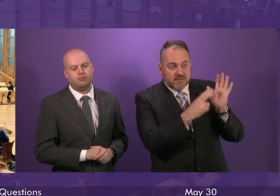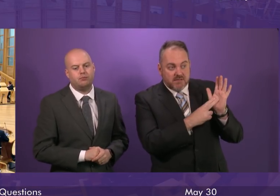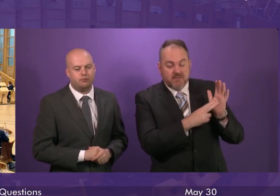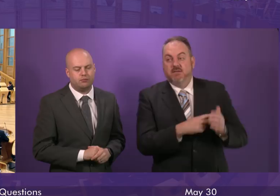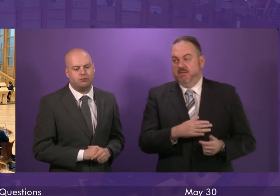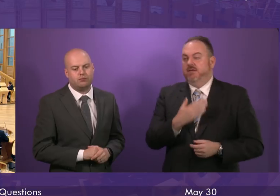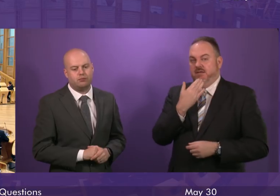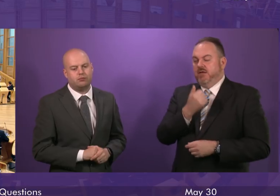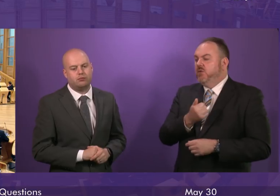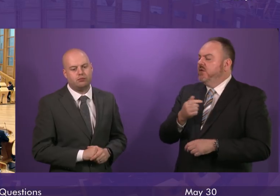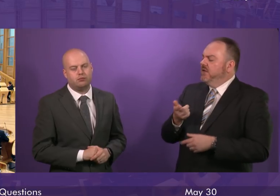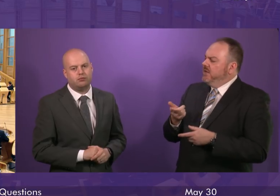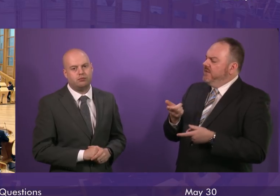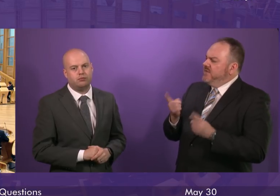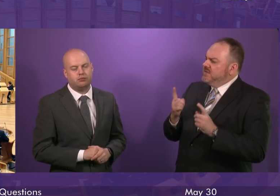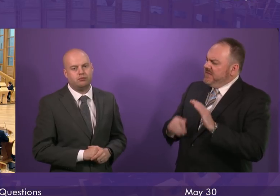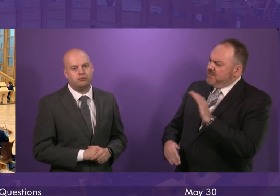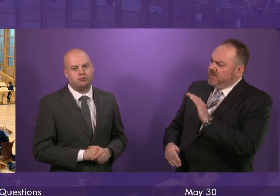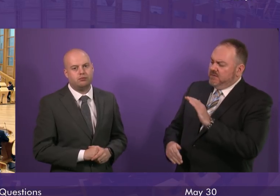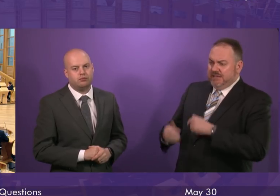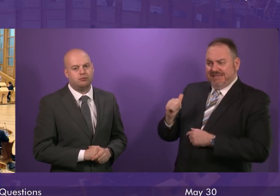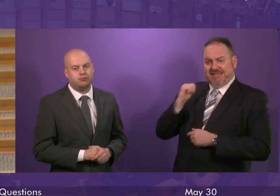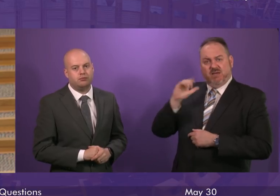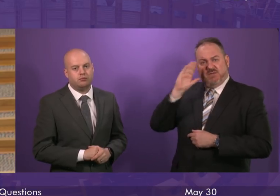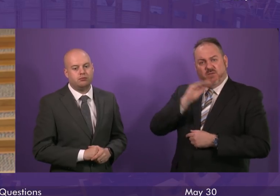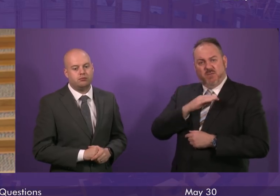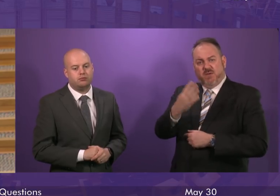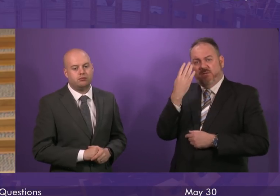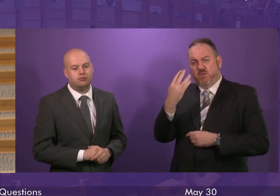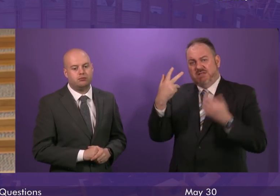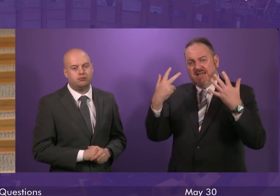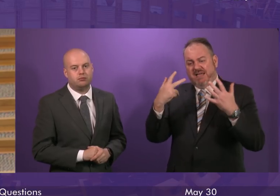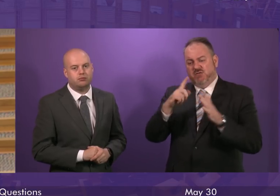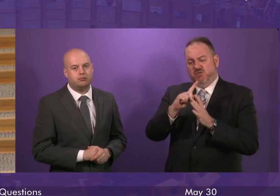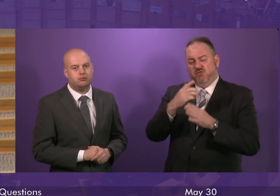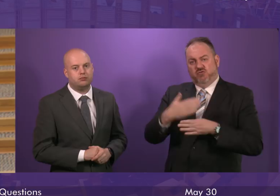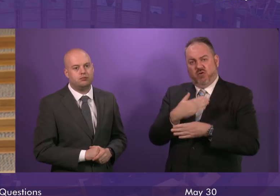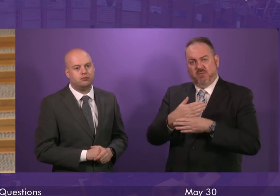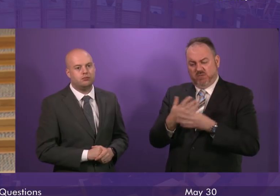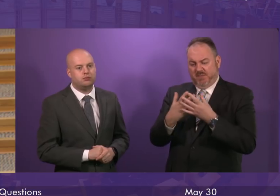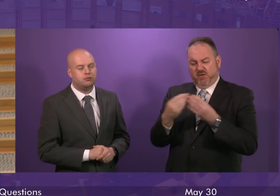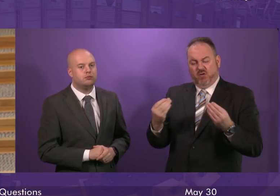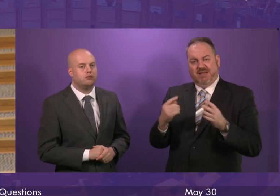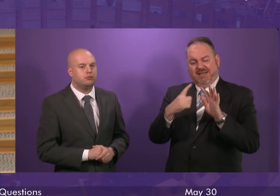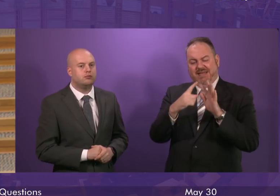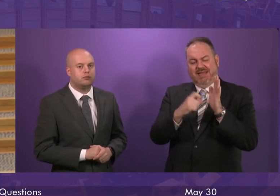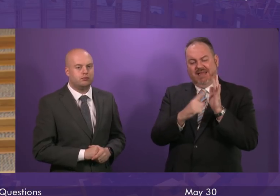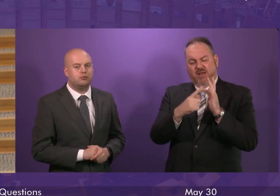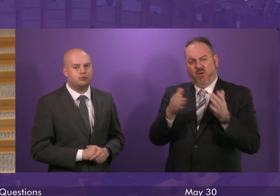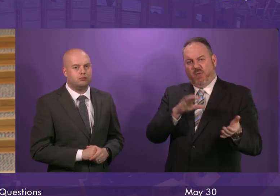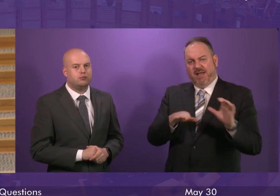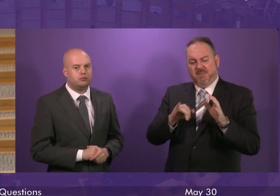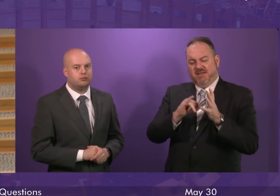you. First Minister, yesterday I was informed that 48 jobs are to go at Ecolab in Selkirk and this will be a